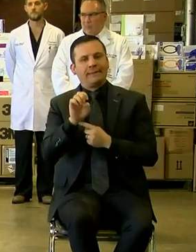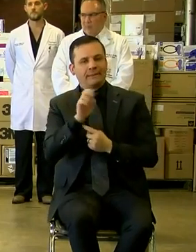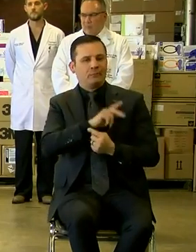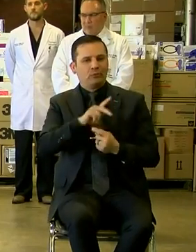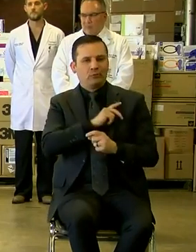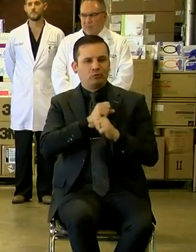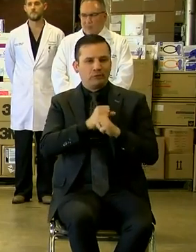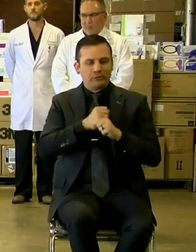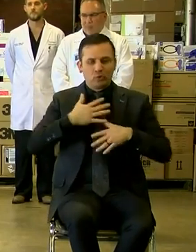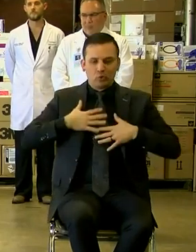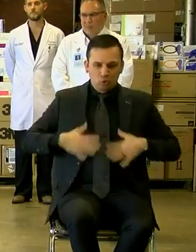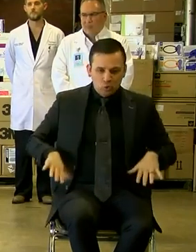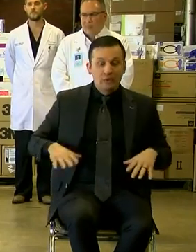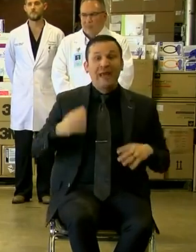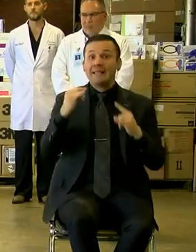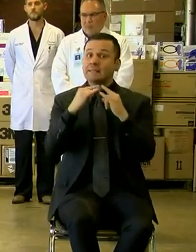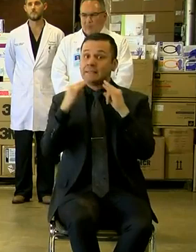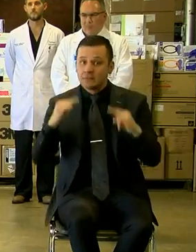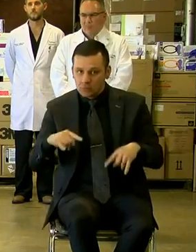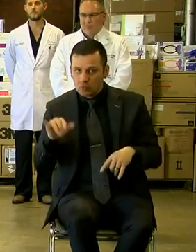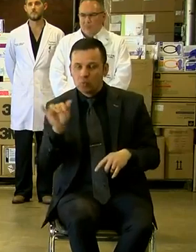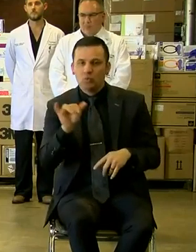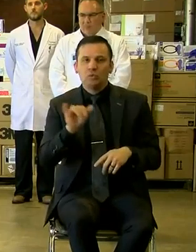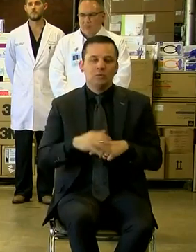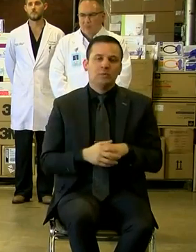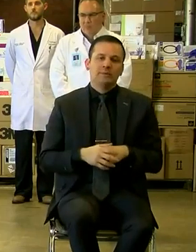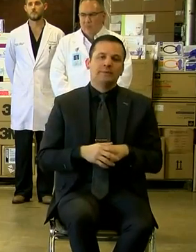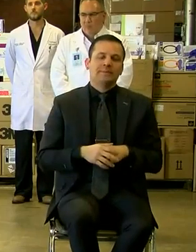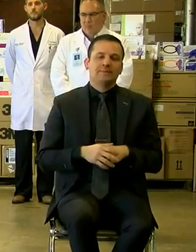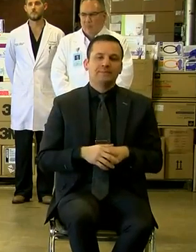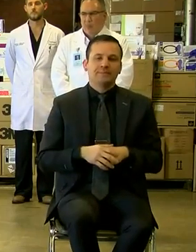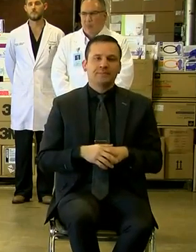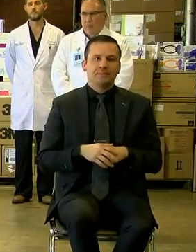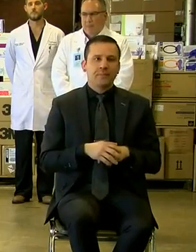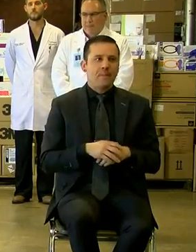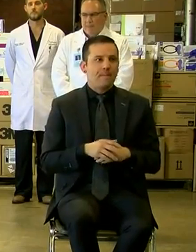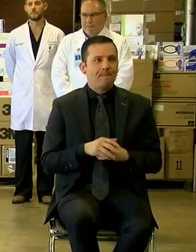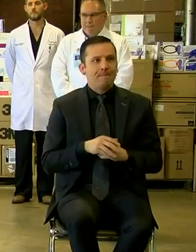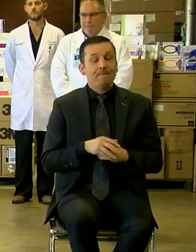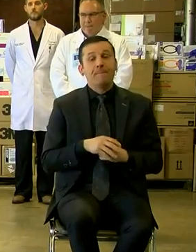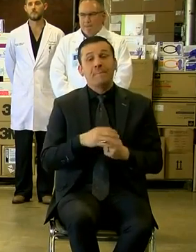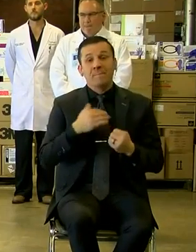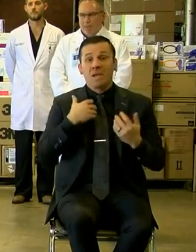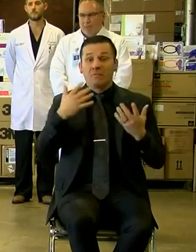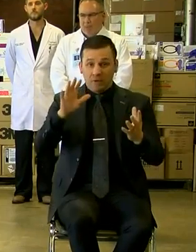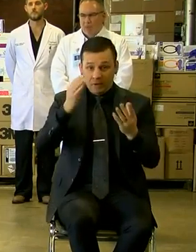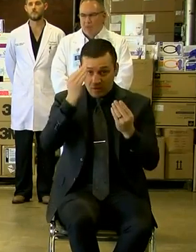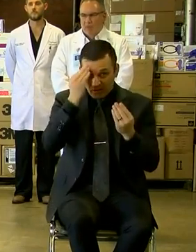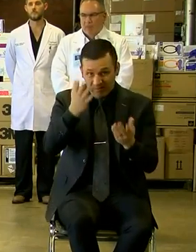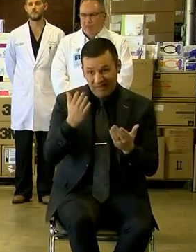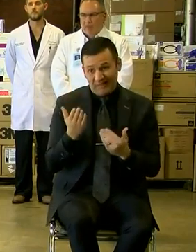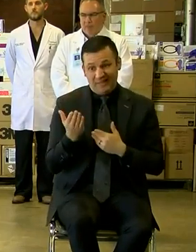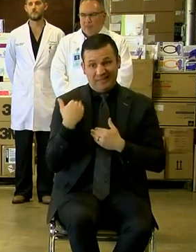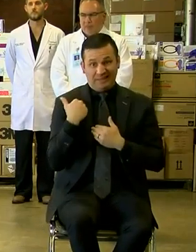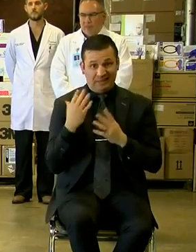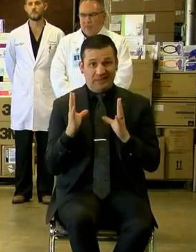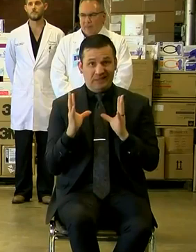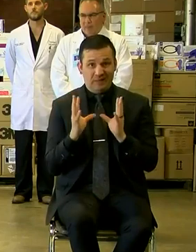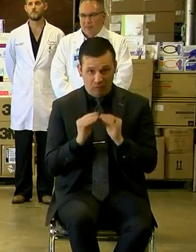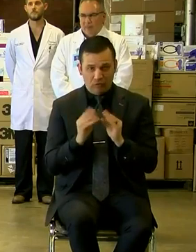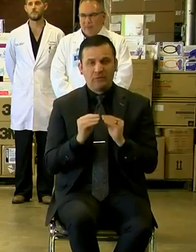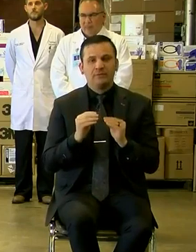as well as tents. Now, as I informed you the last press conference I had,